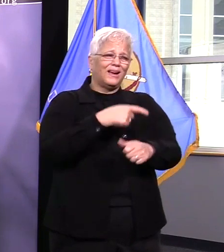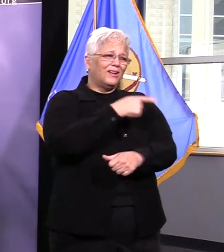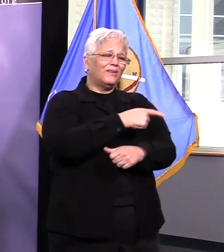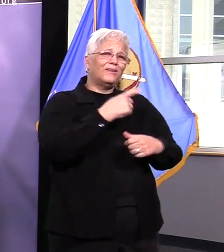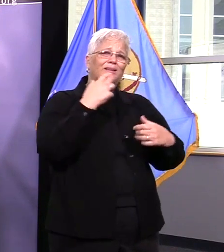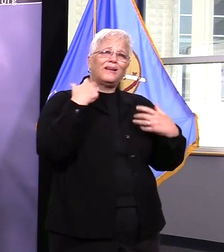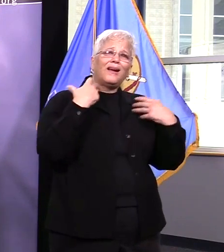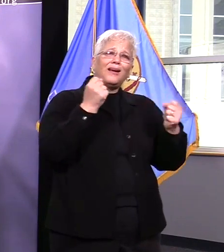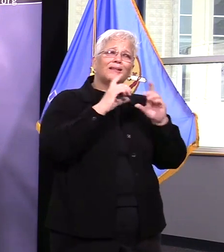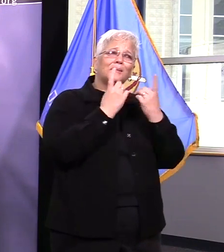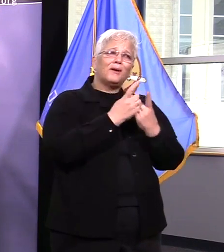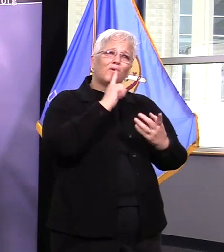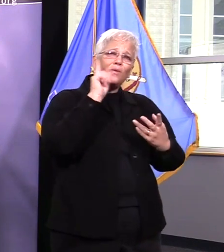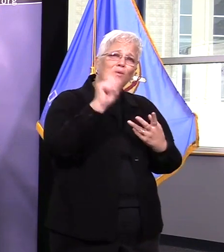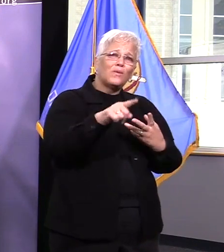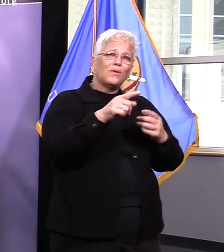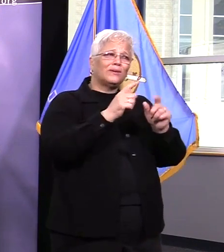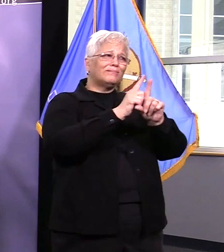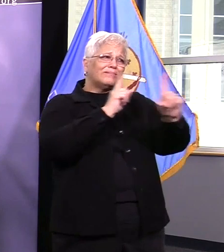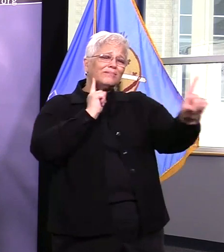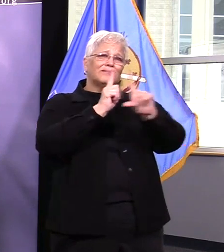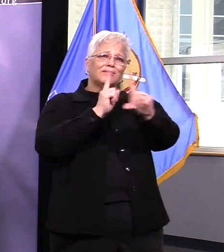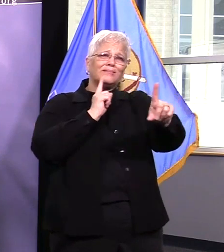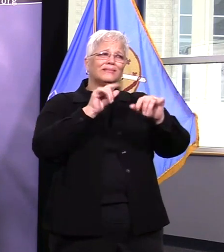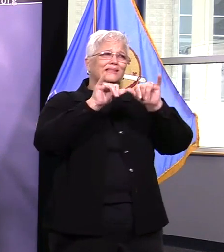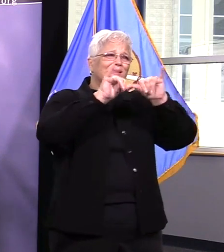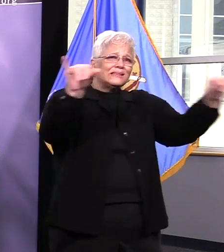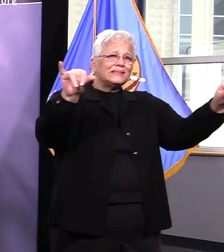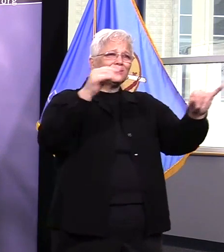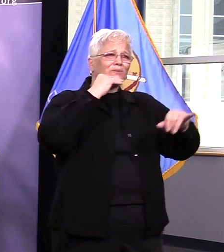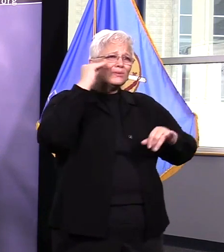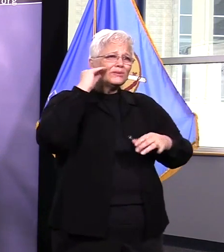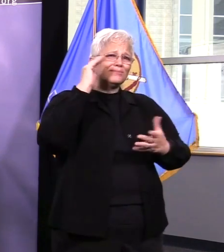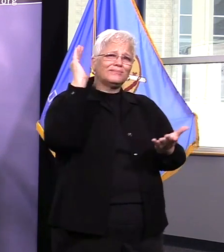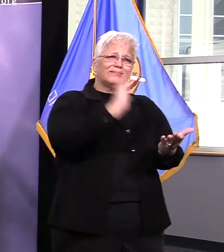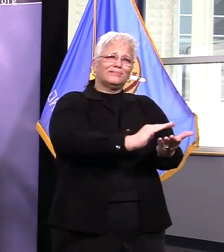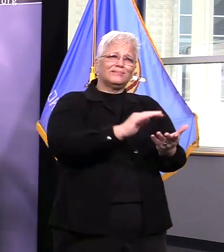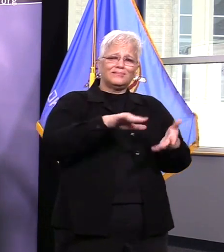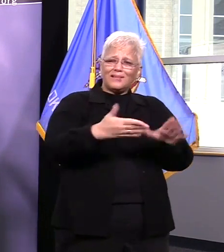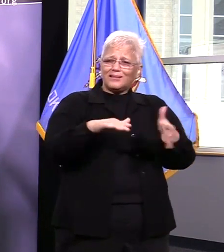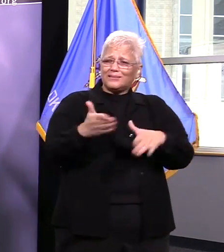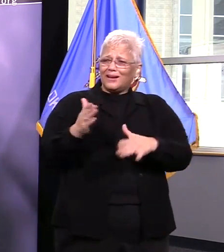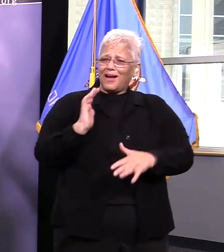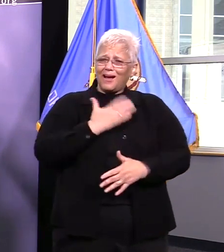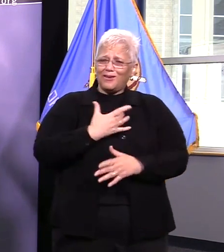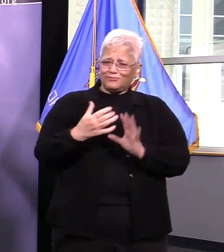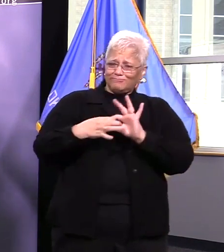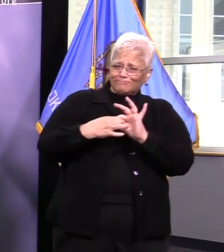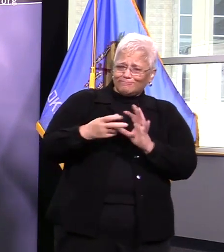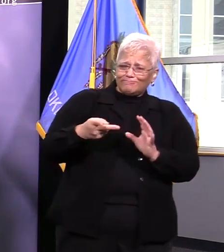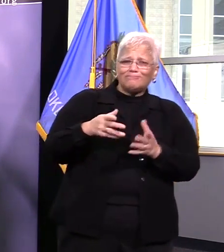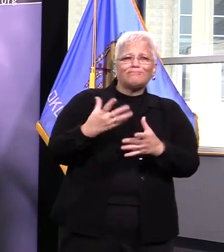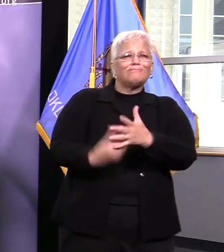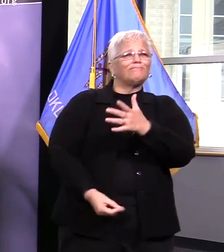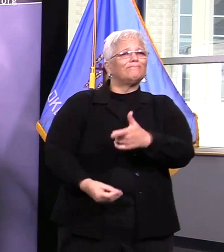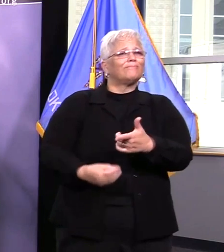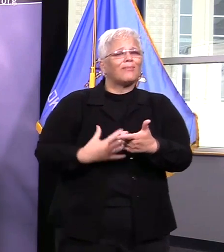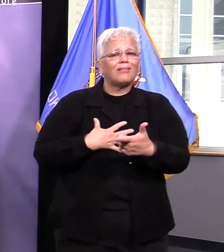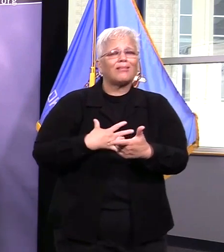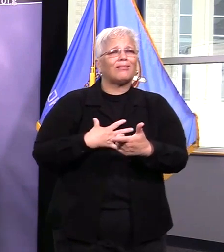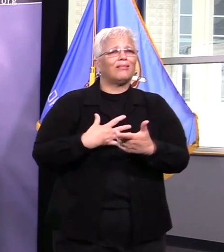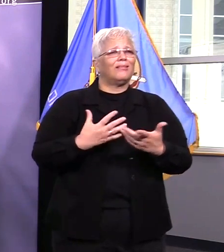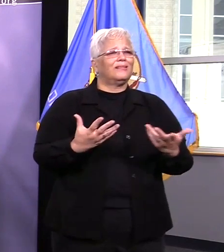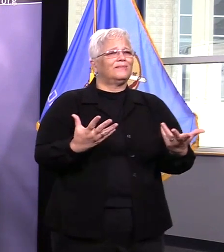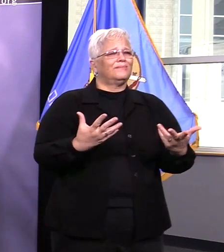commissioners as this fight against this virus continues to intensify we must strengthen our resolve and shove aside petty